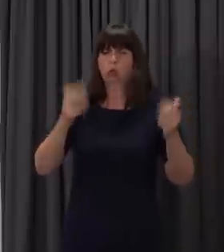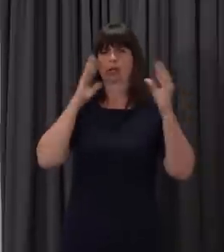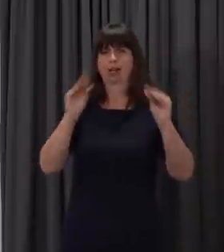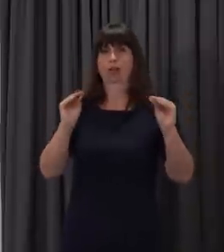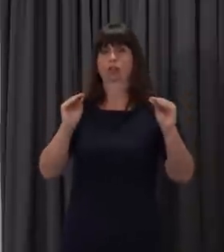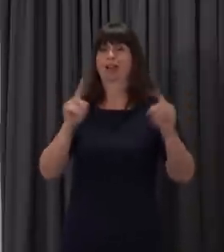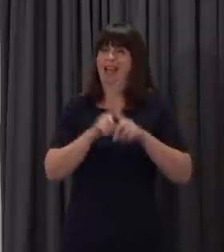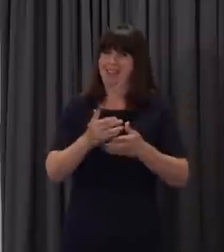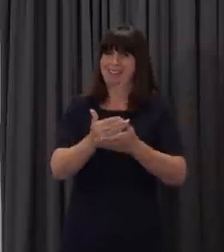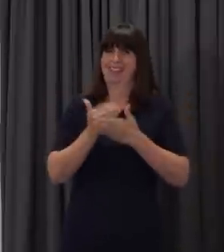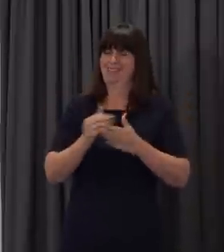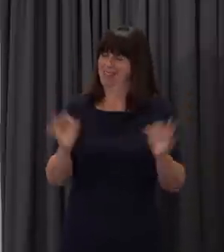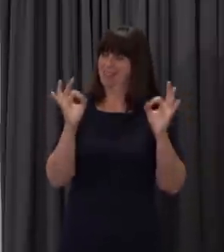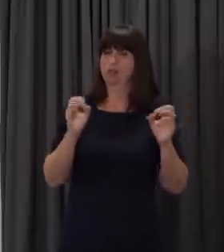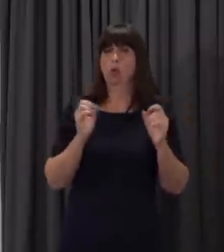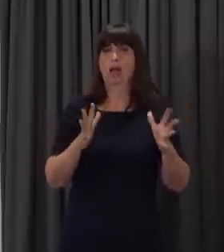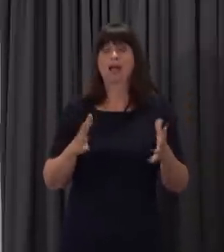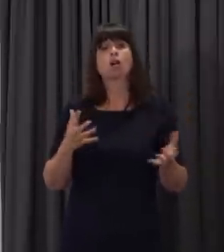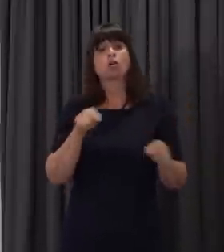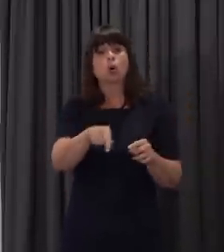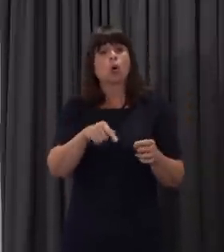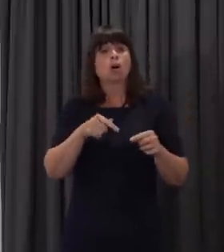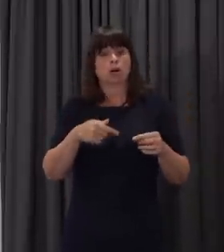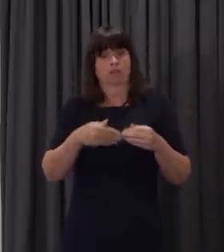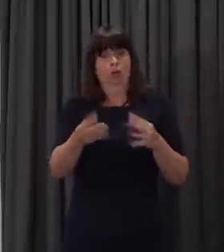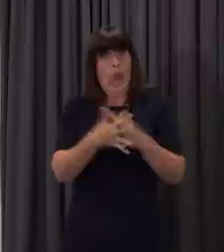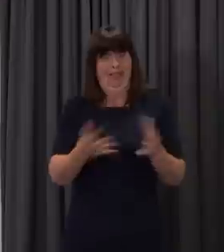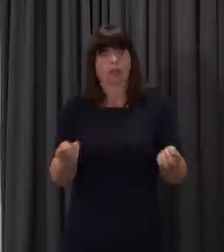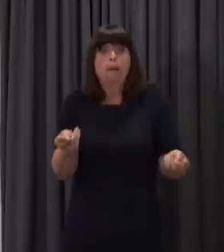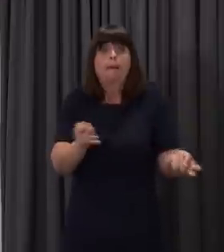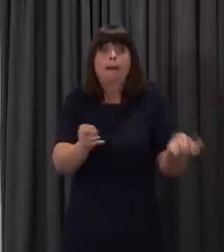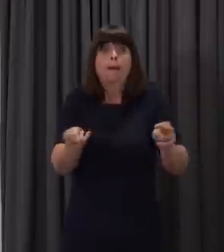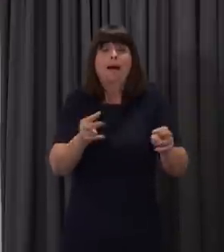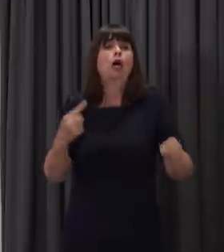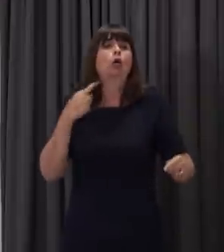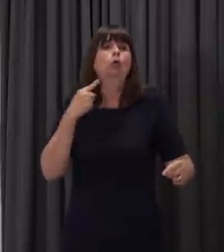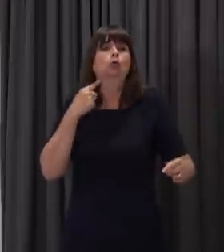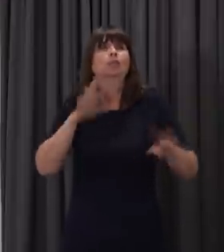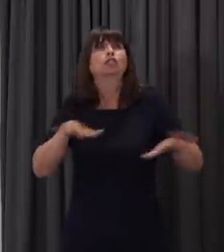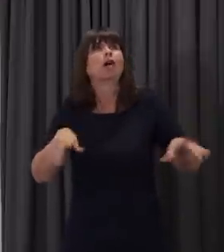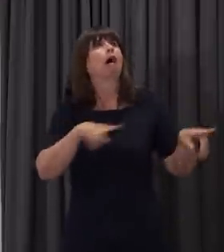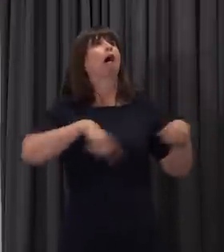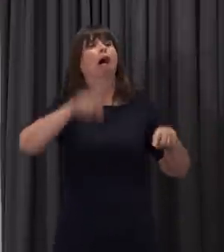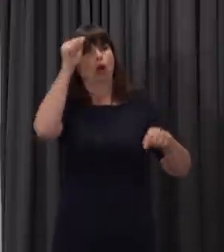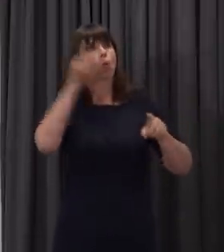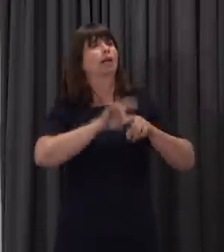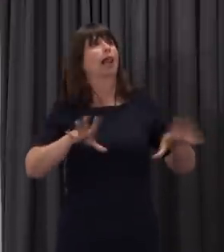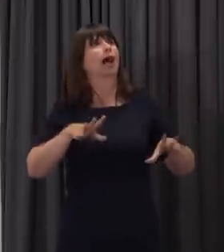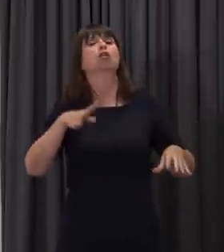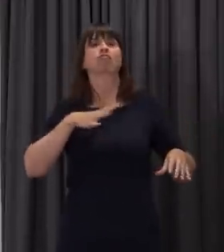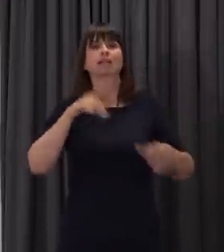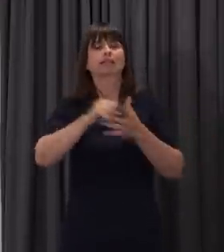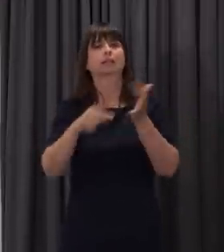catch up and prepare for summer in September. And once again, I want to say a massive thank you to our education